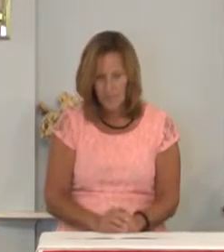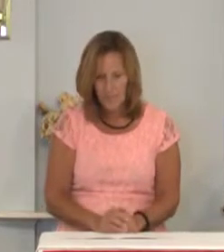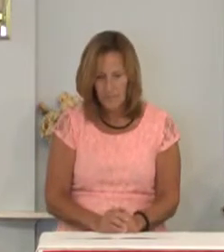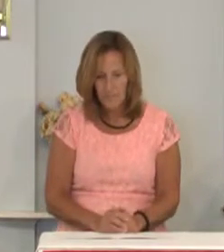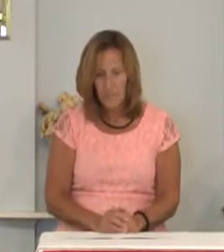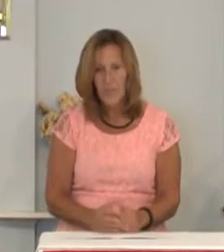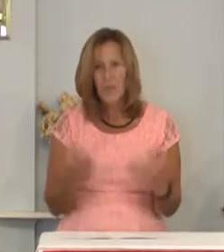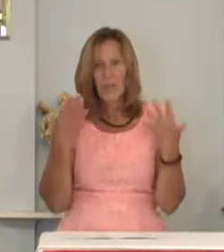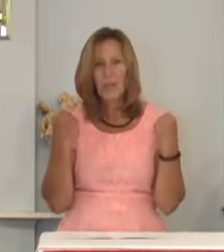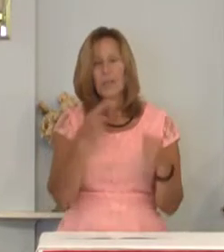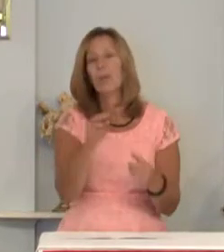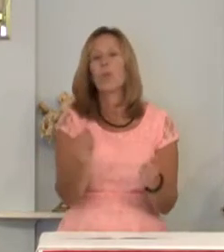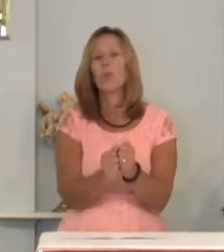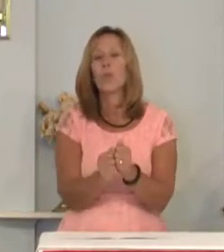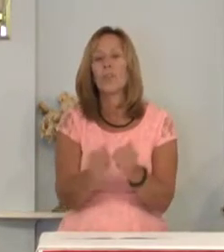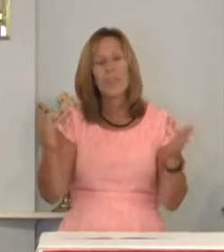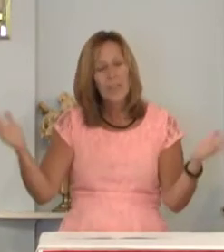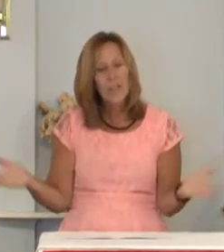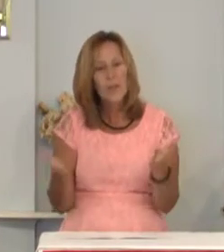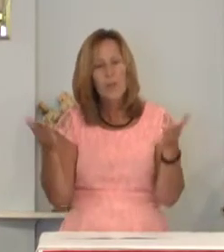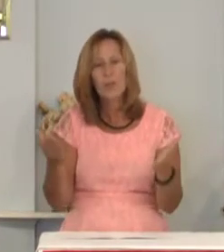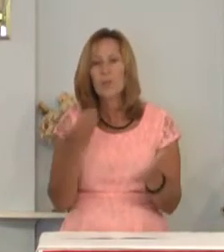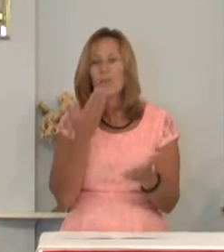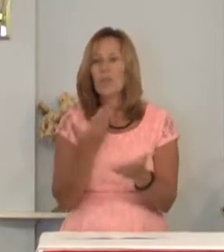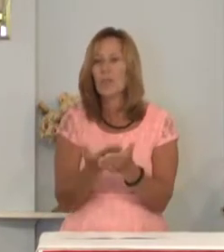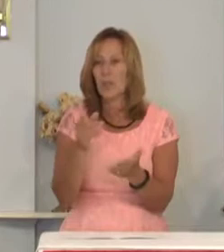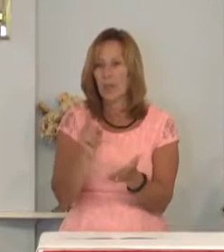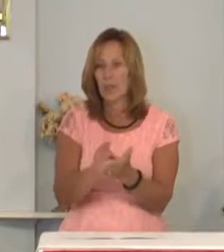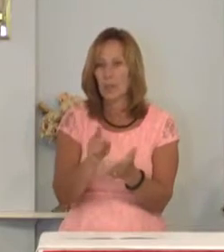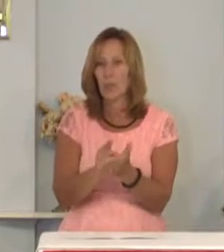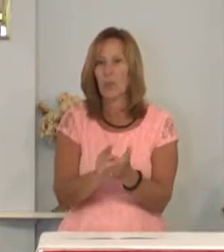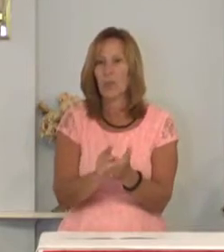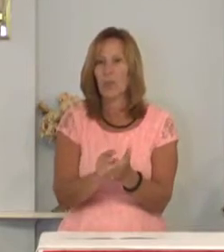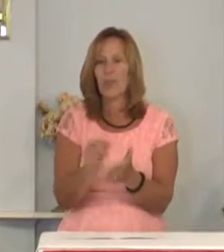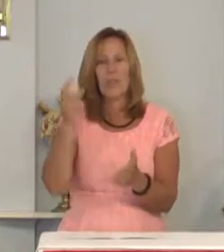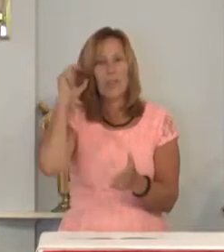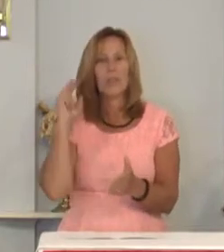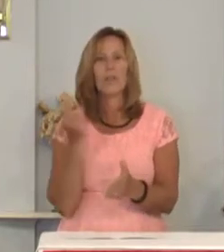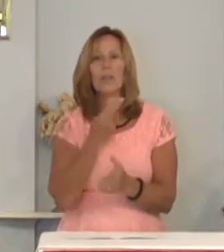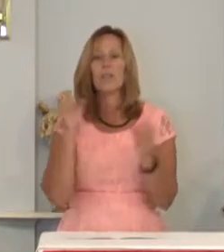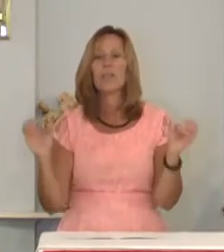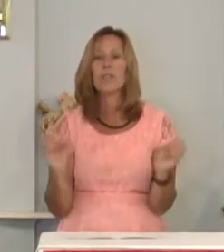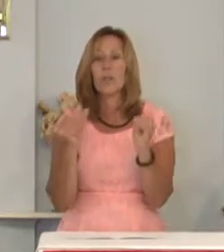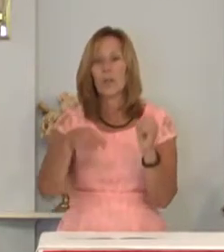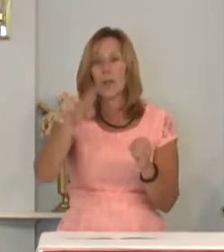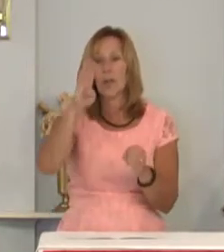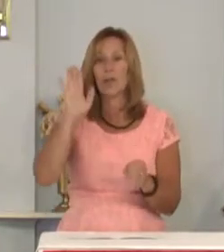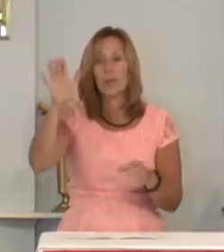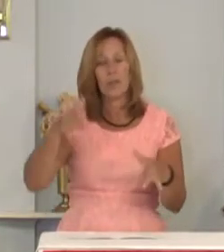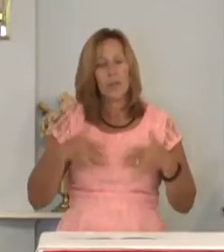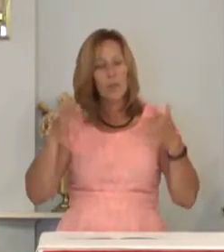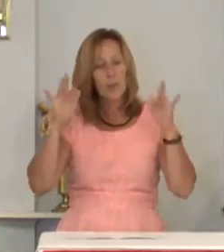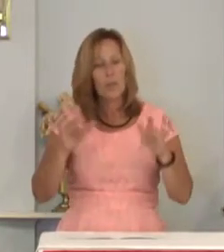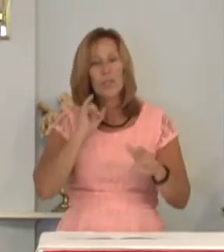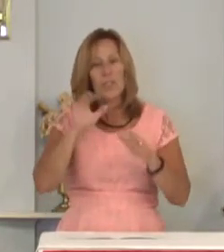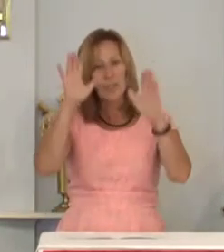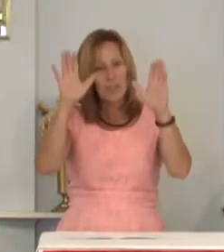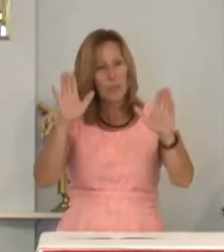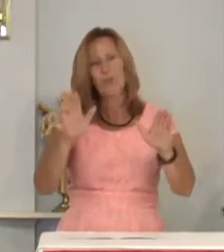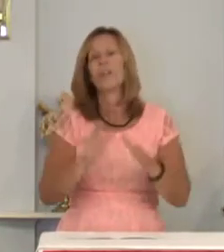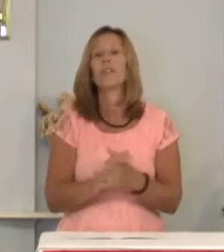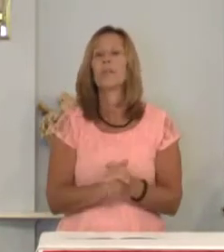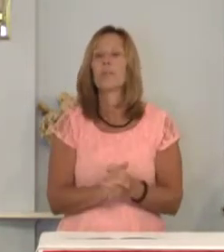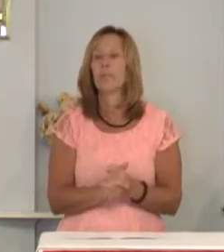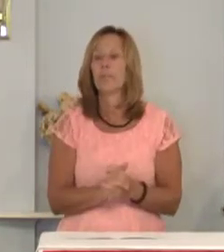heal them with the encouragement of the gospel hear us oh God your mercy is great